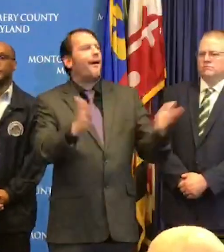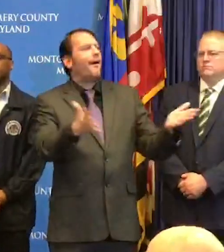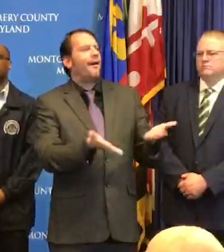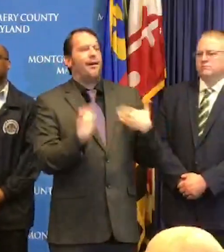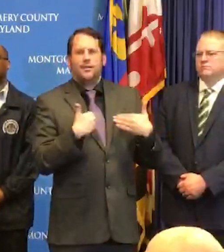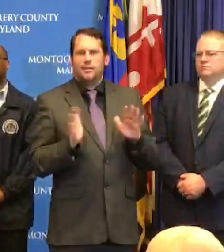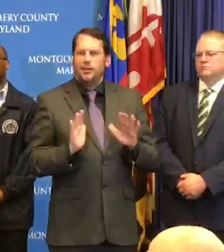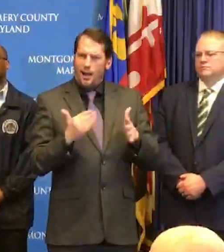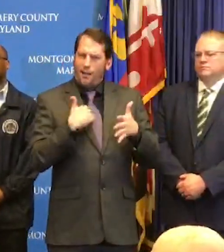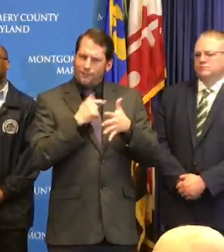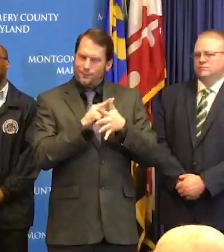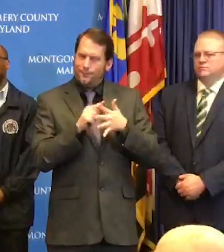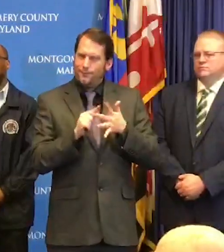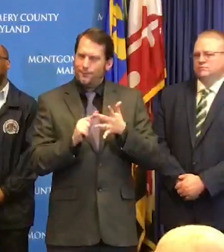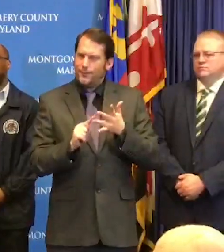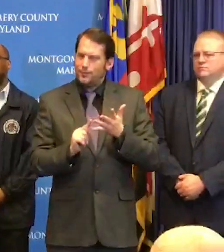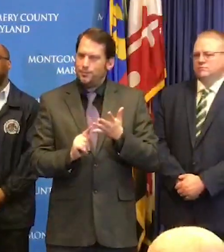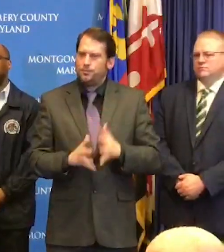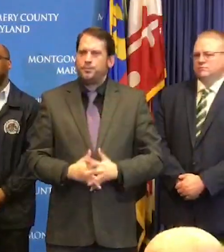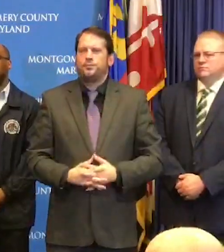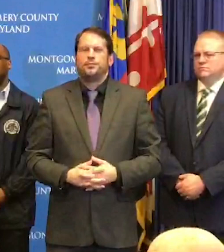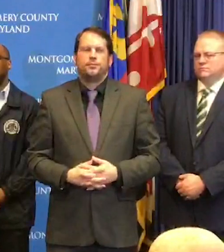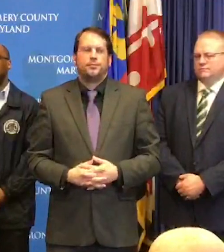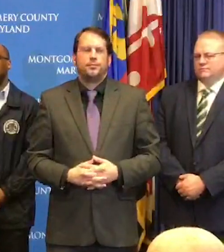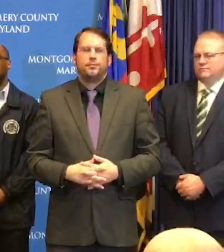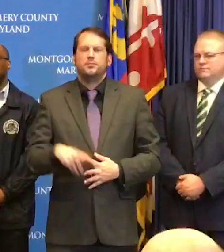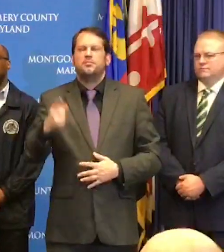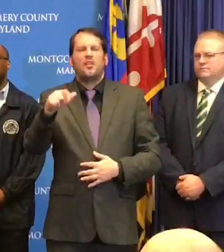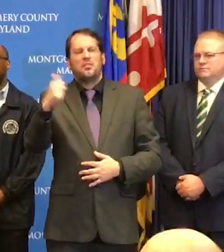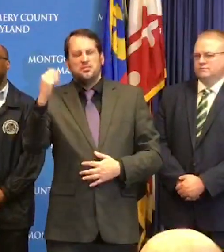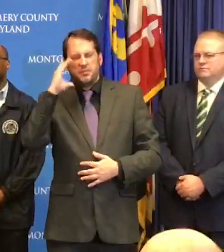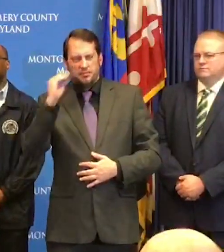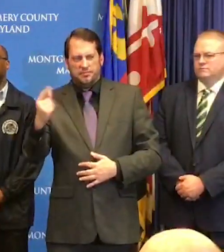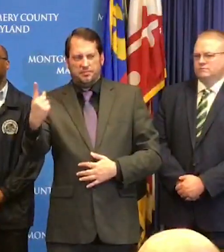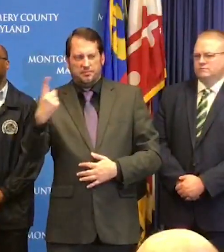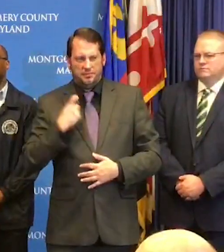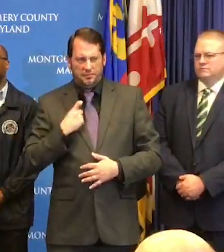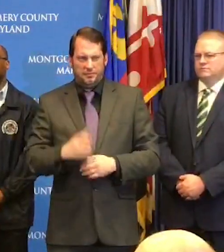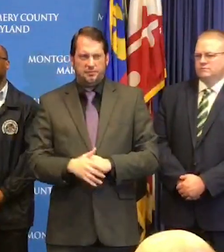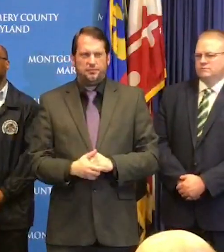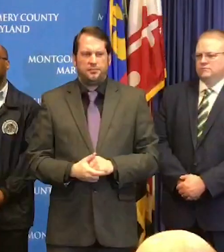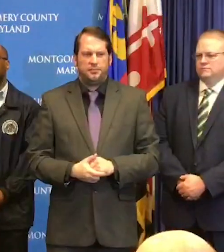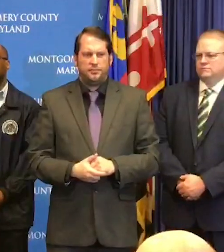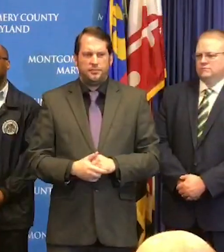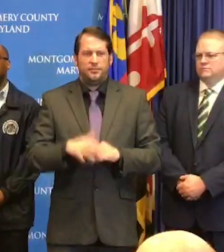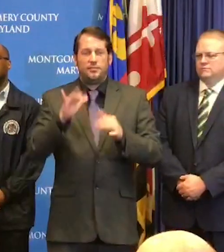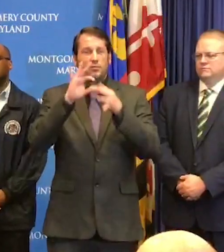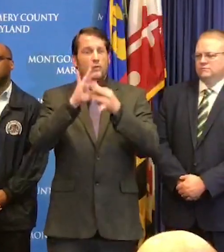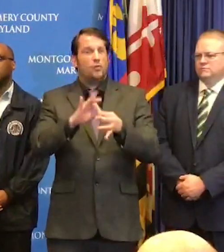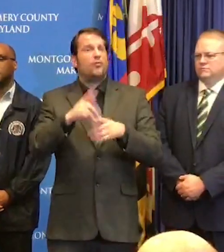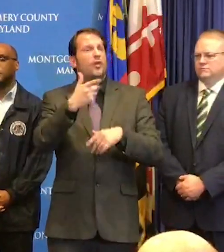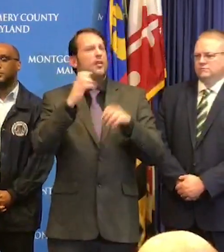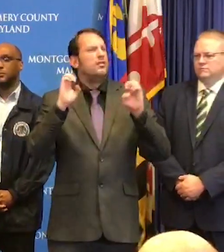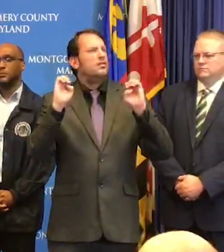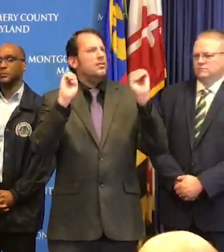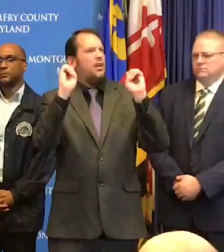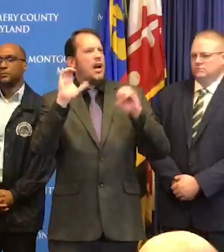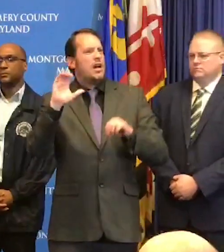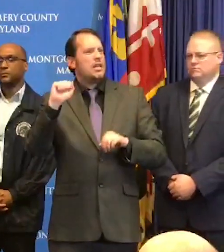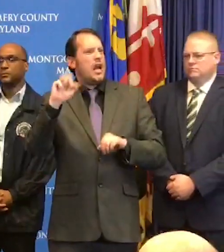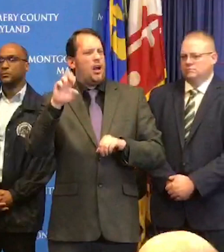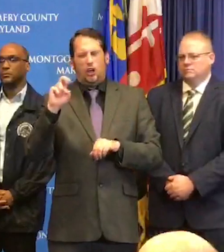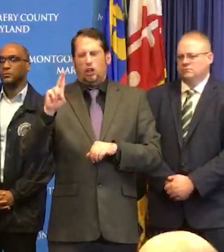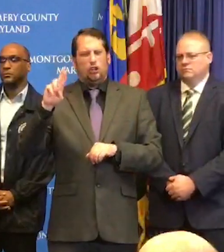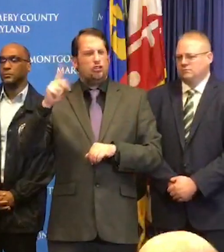in your discussions with urgent cares in the county hospitals in the county can you sort of give us an idea of how